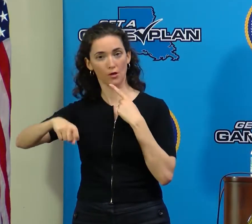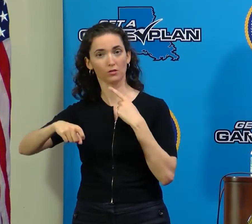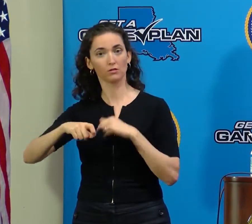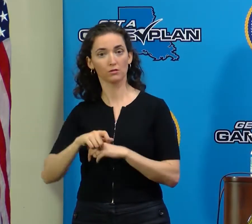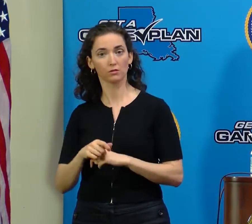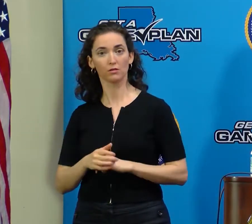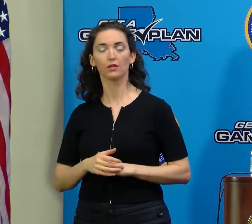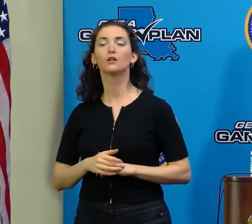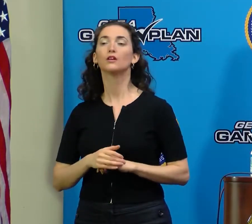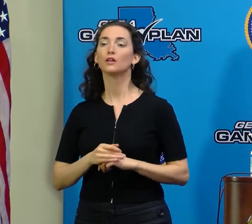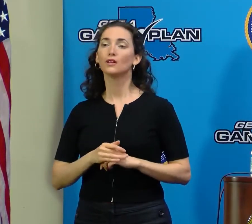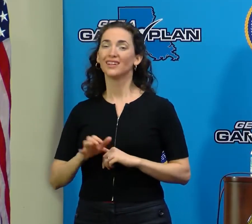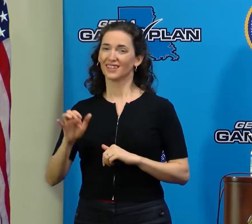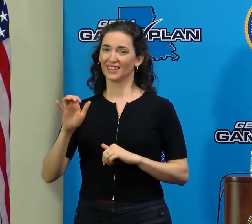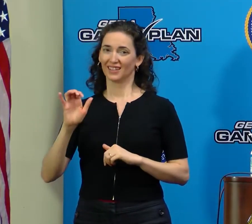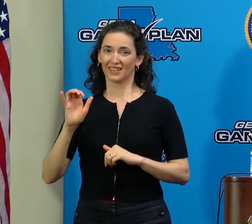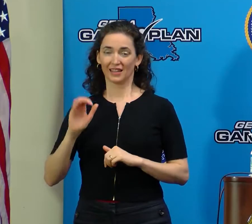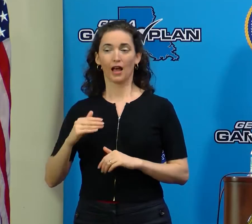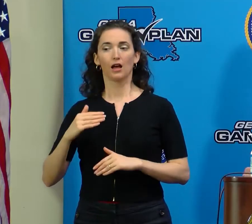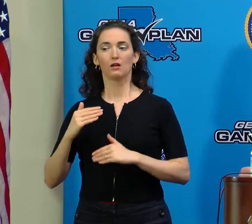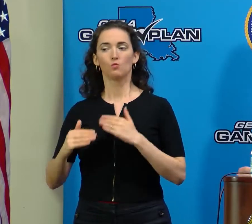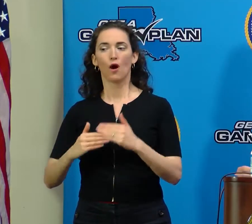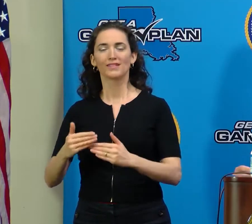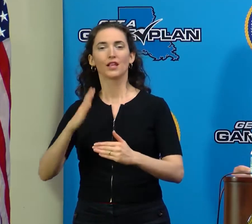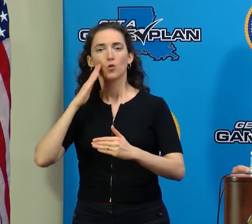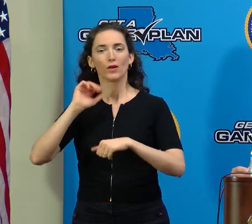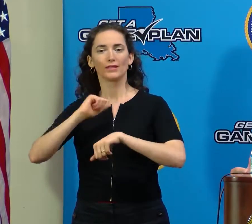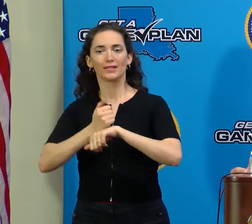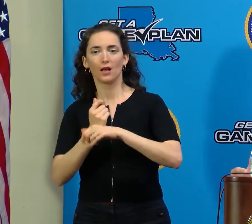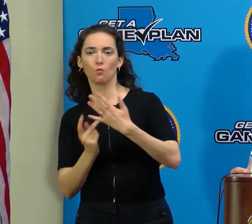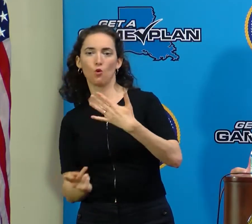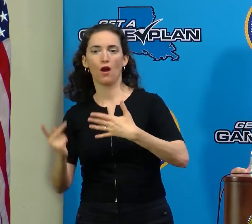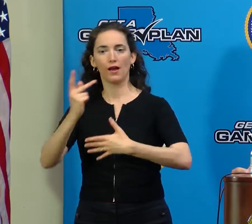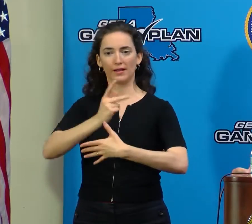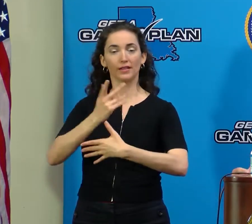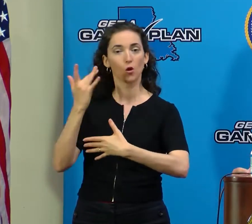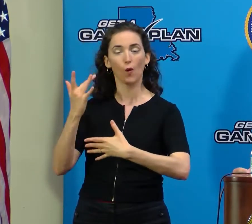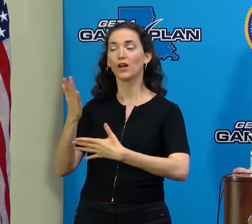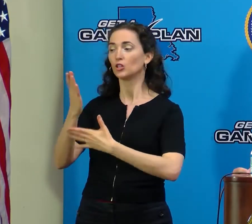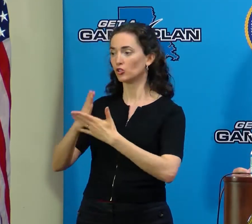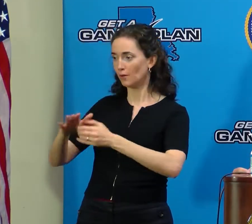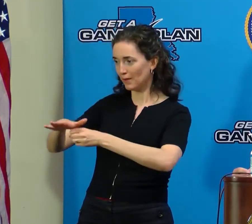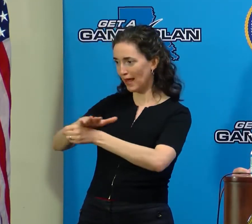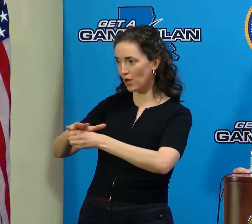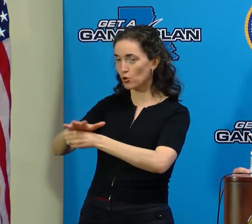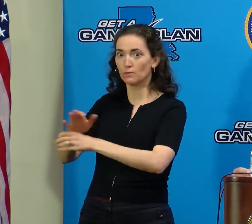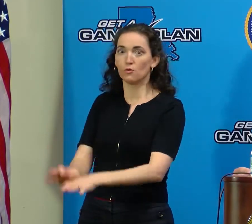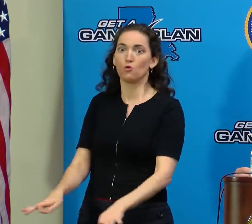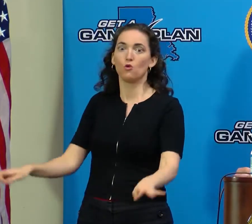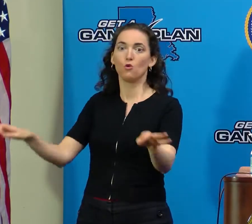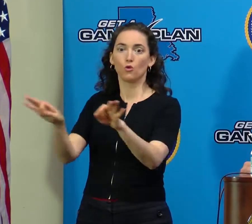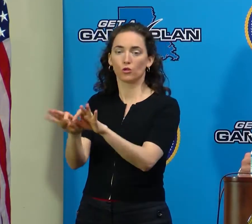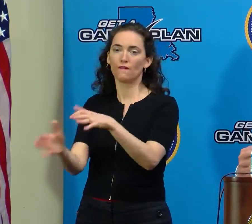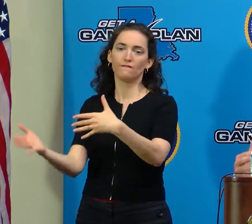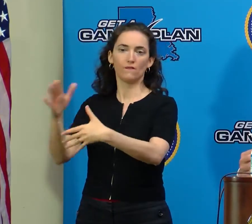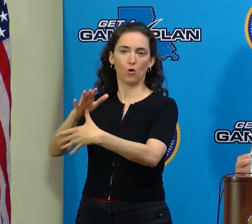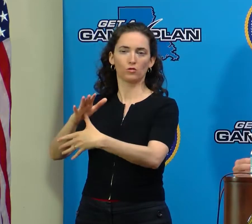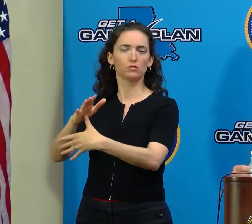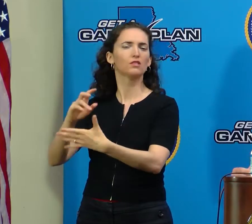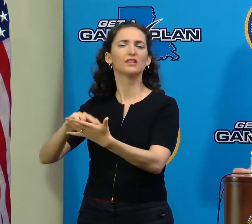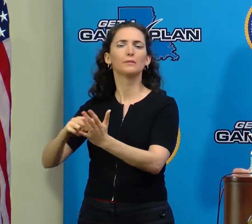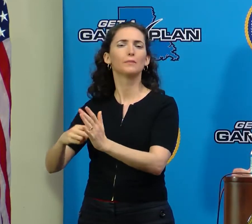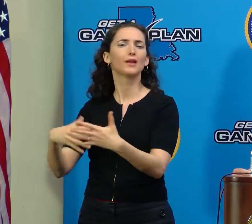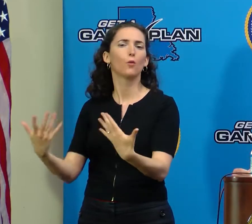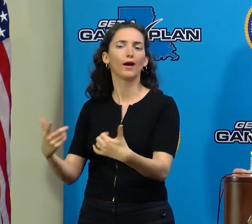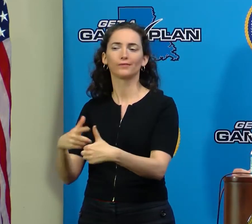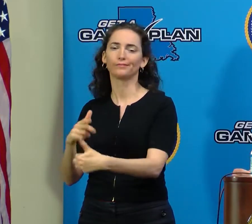process, there's going to be some priorities so that the most critical infrastructure comes up first. And quite frankly, we're talking about